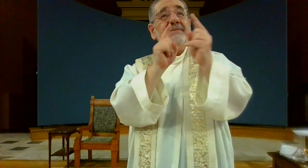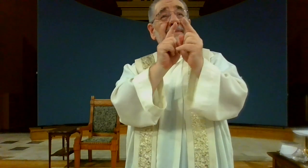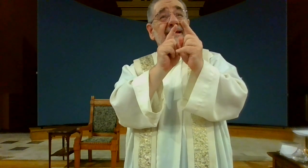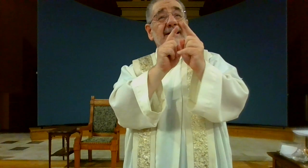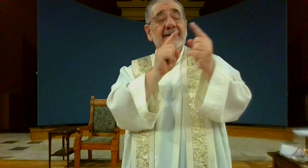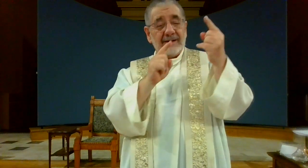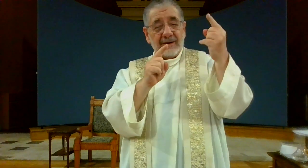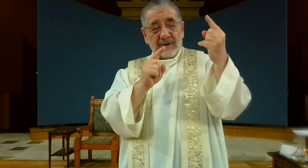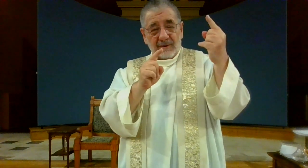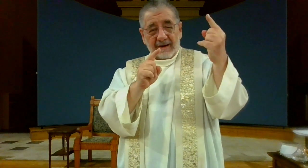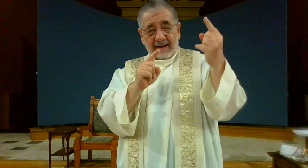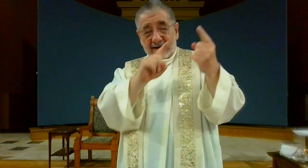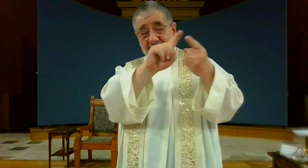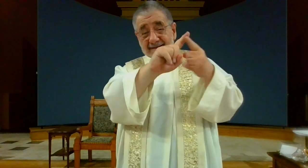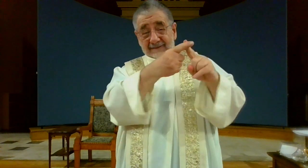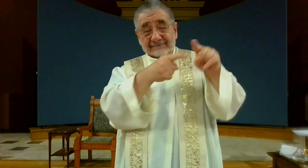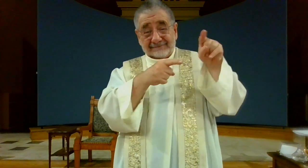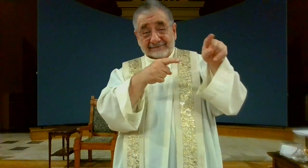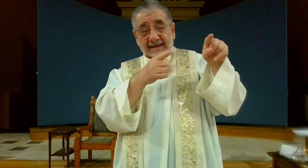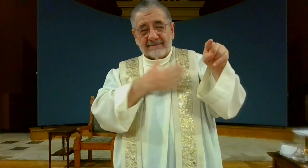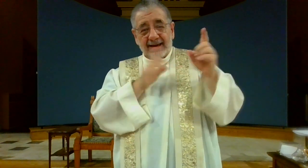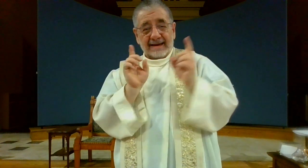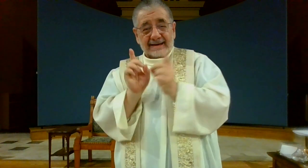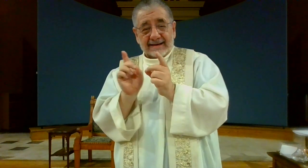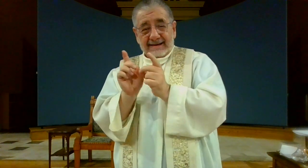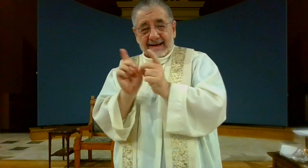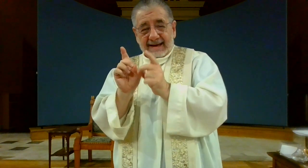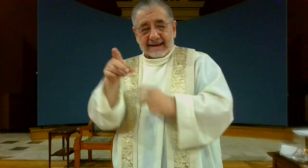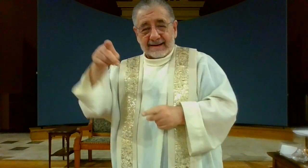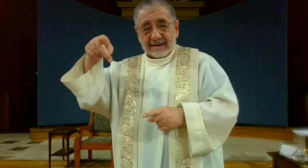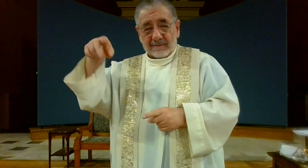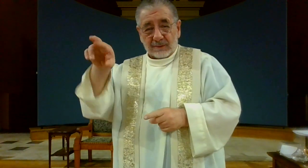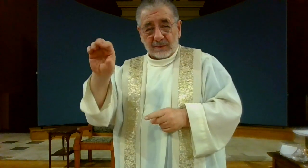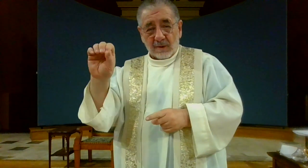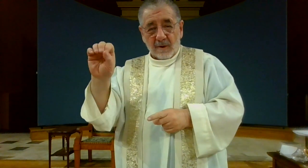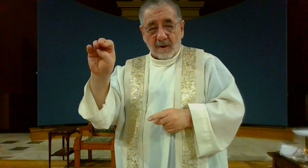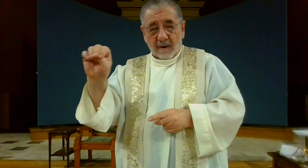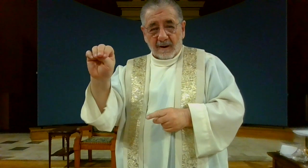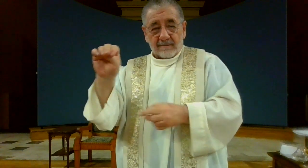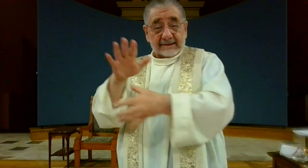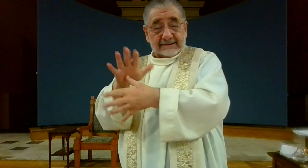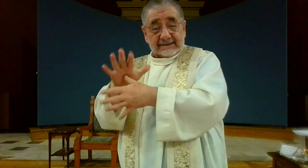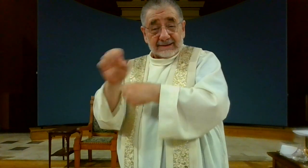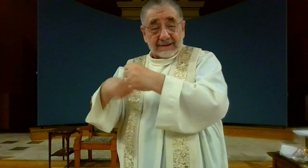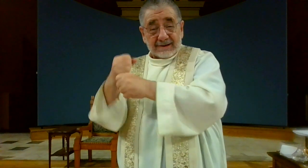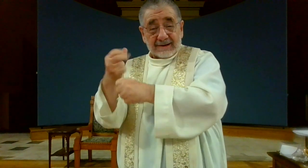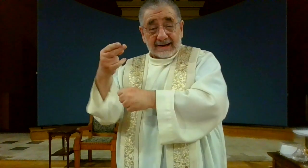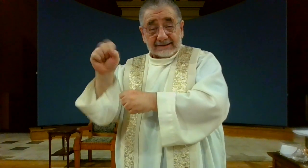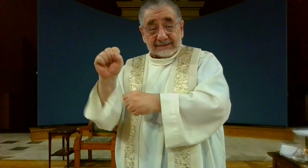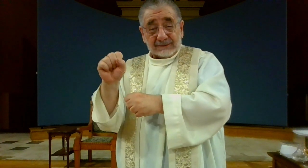and then I ran into a woman who I had taken to prom my senior year of high